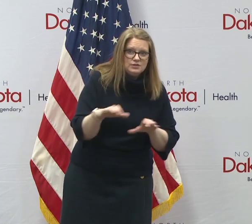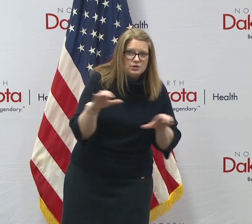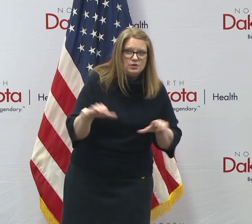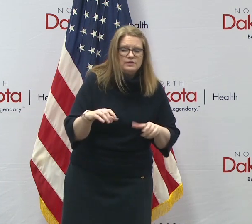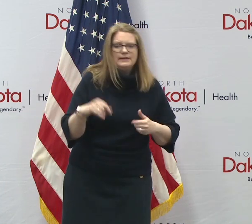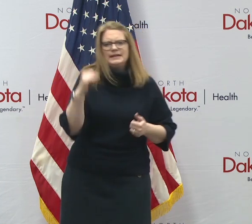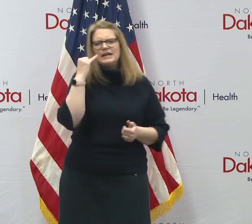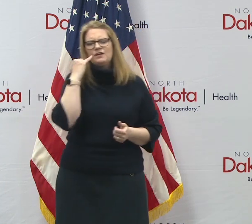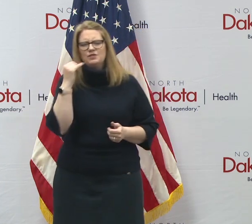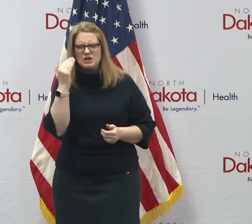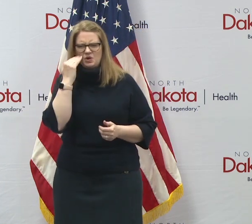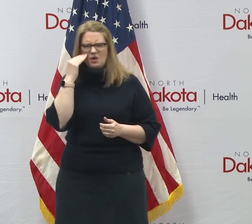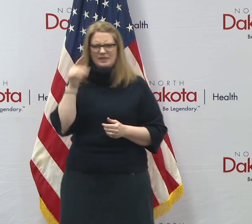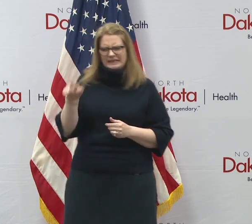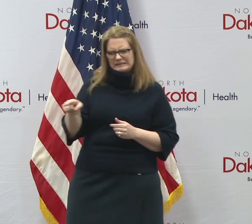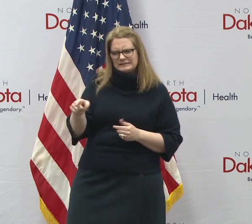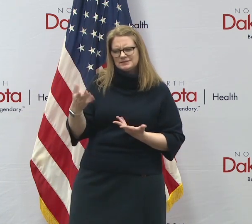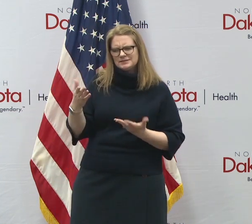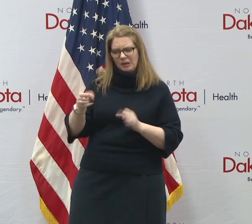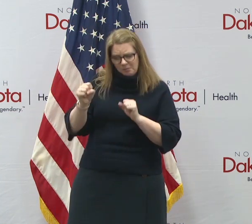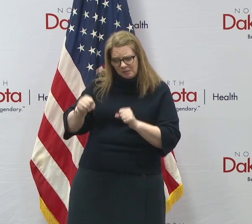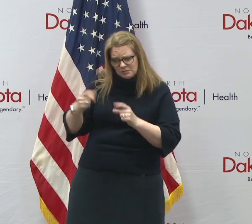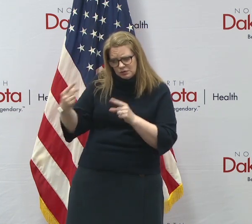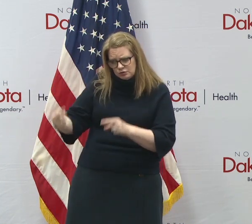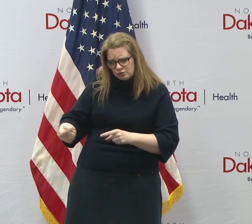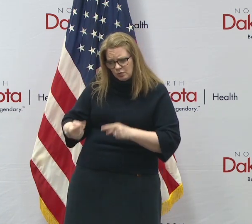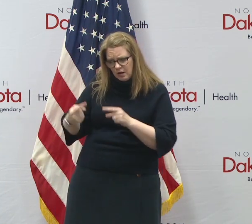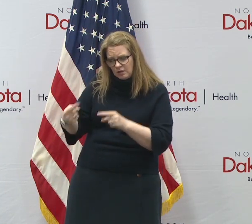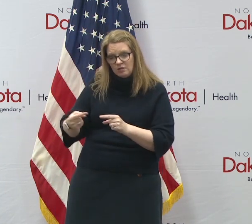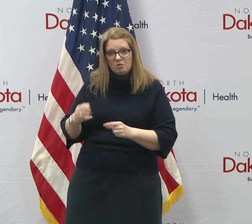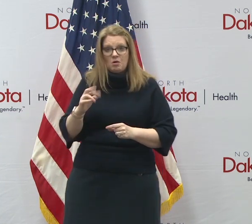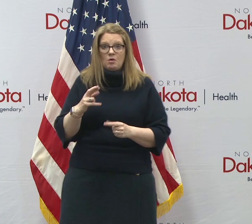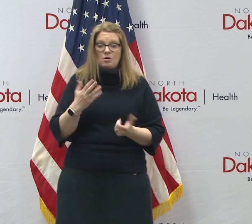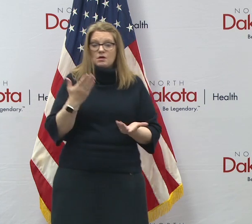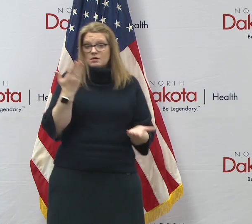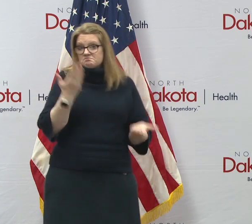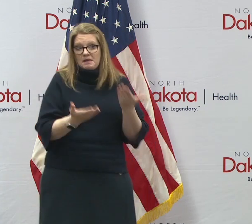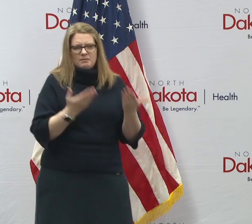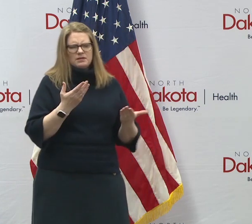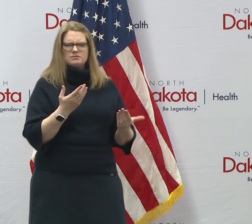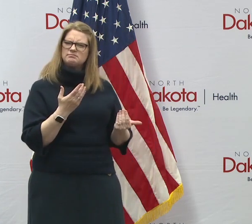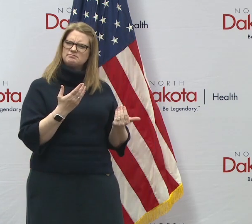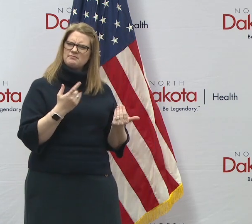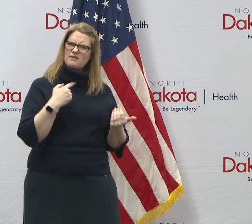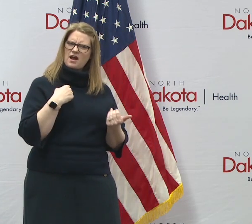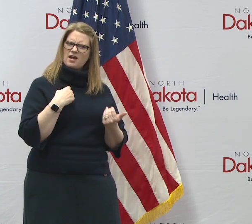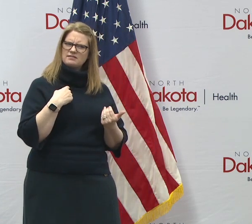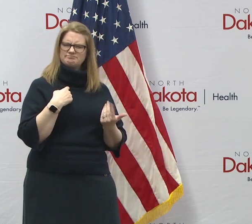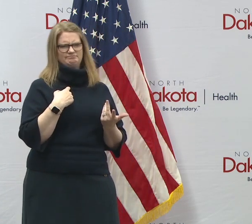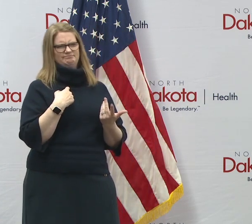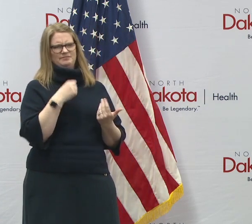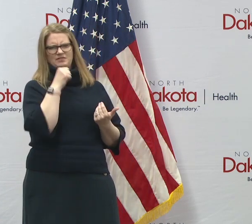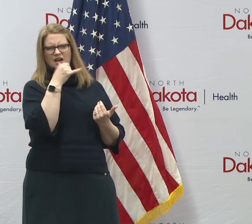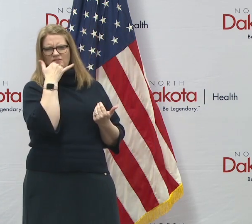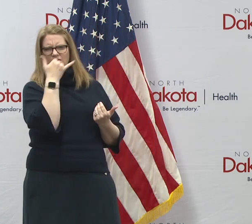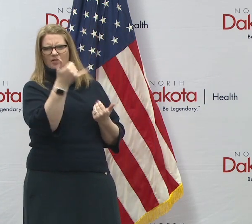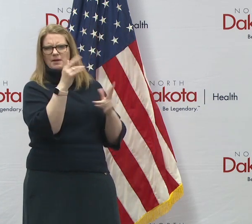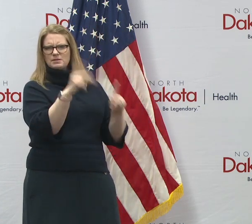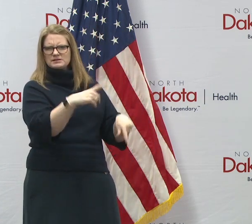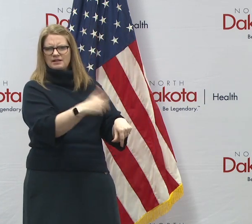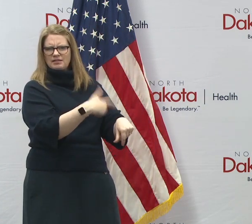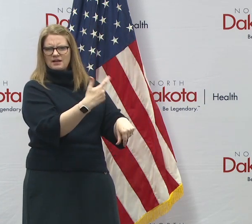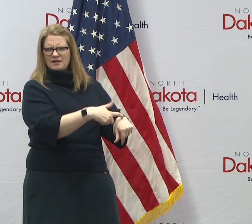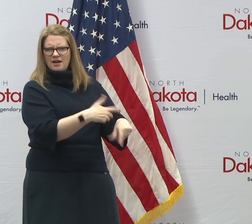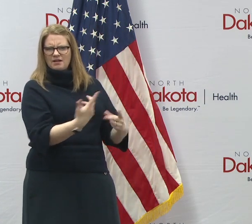that we know that might be struggling, or maybe even just people you haven't talked to in a long time to make a connection. Social